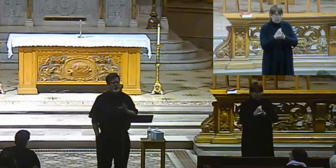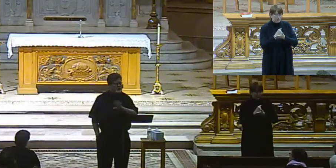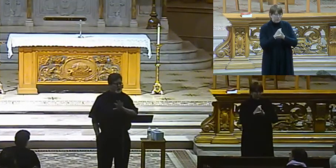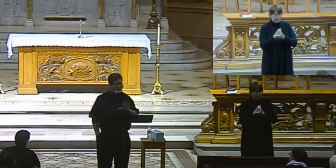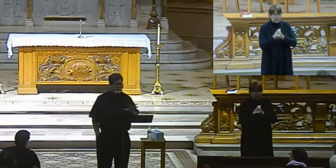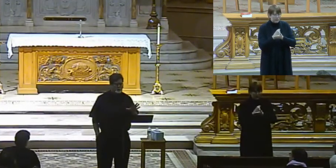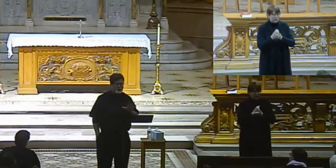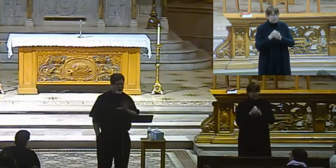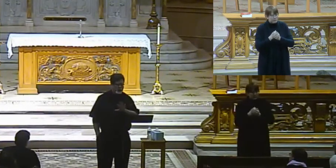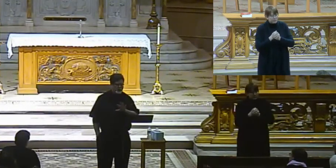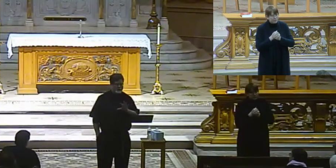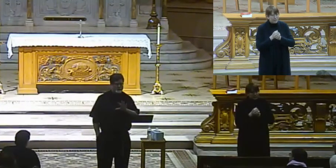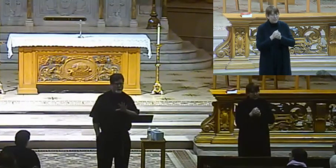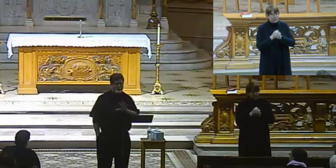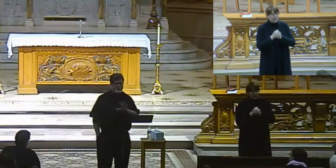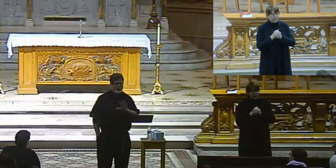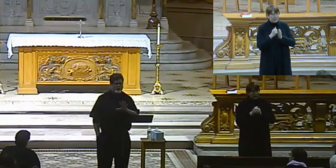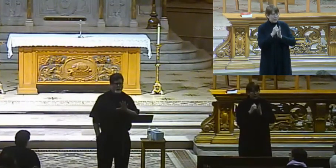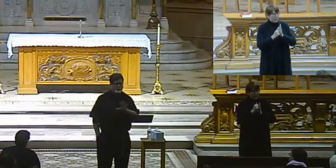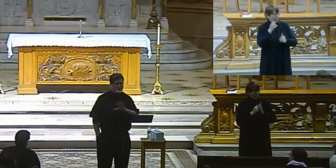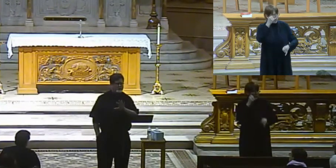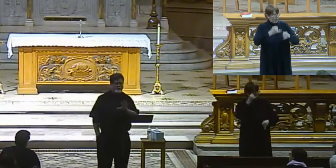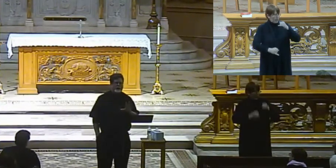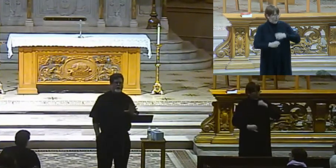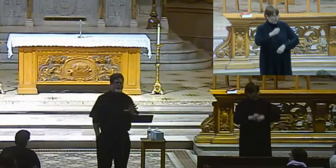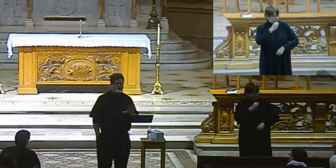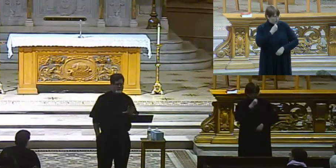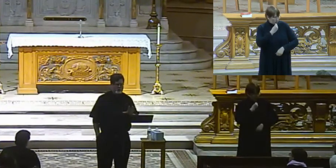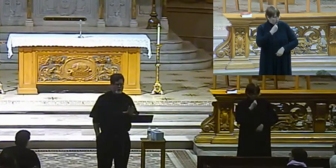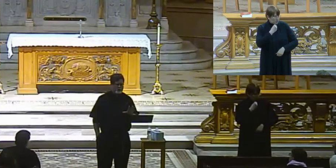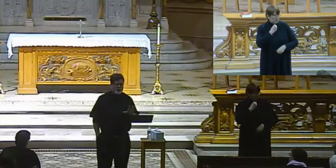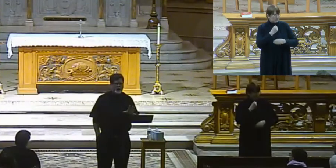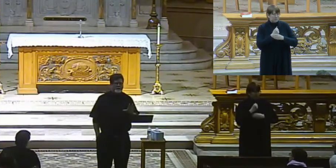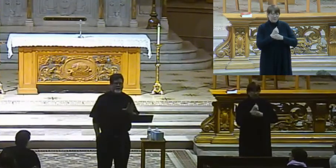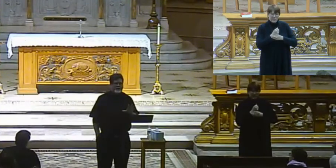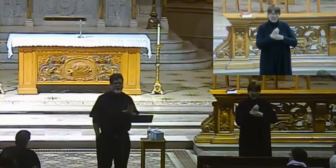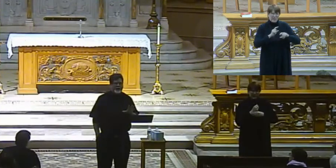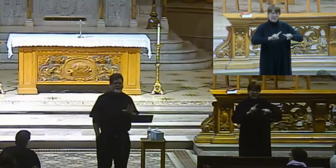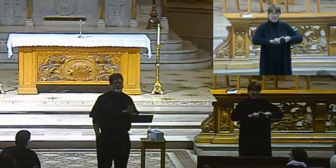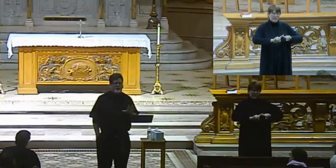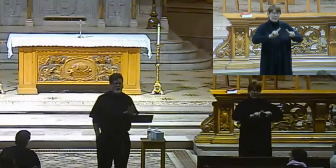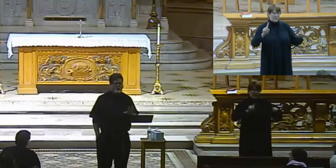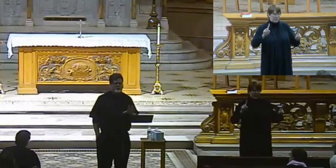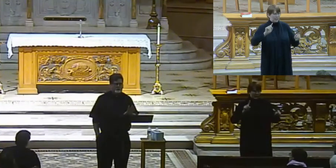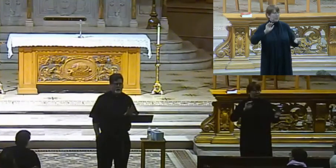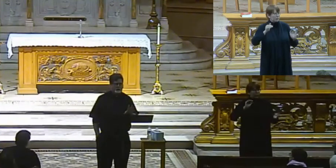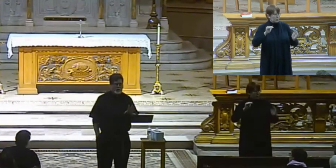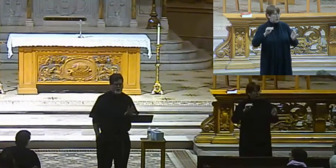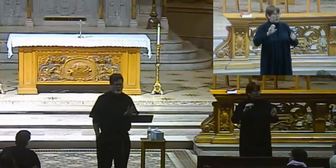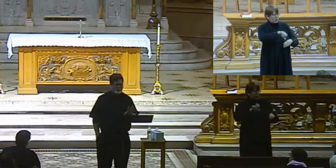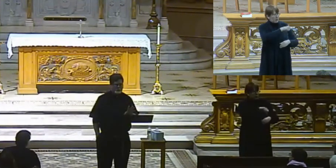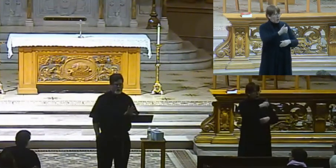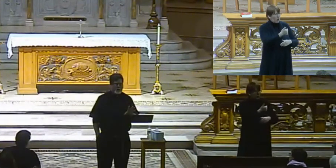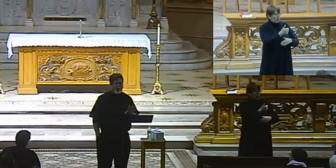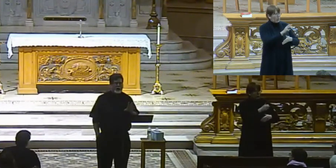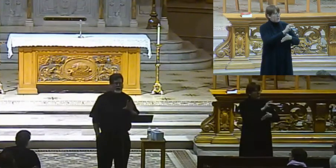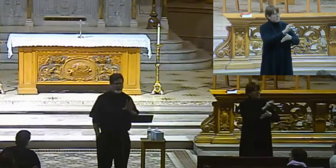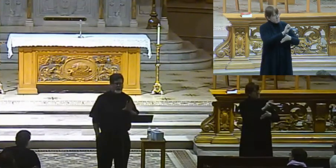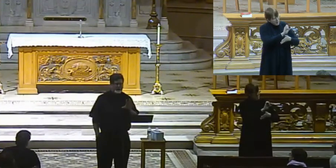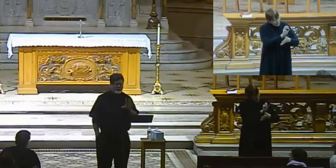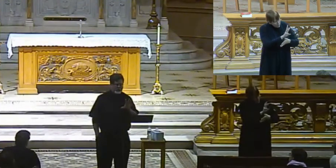John's Gospel account of the Last Supper is very different than that of the other three Gospels.